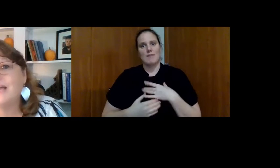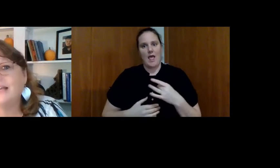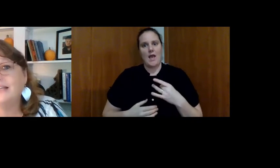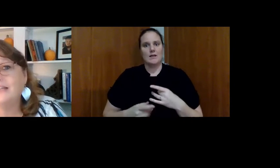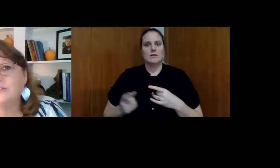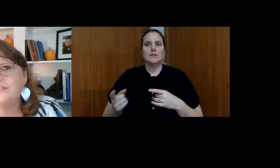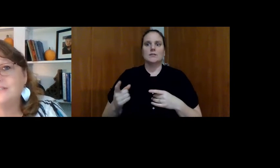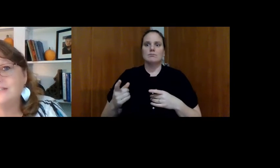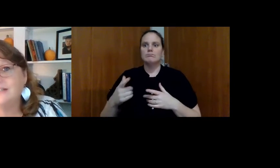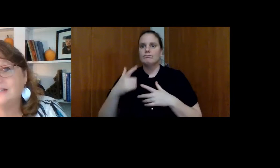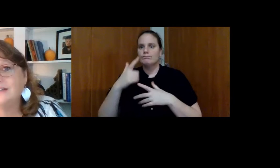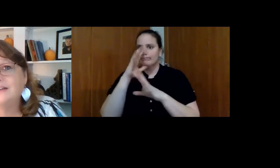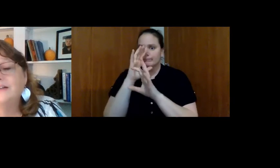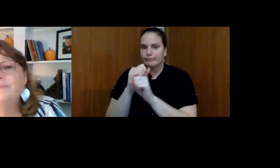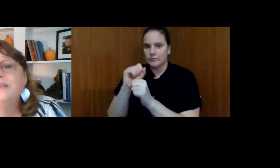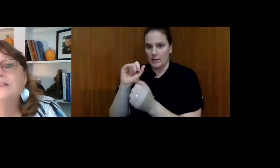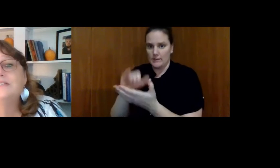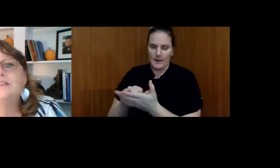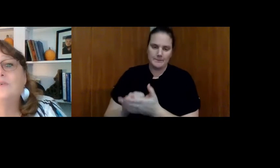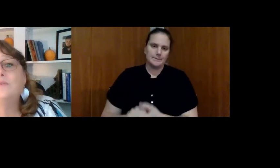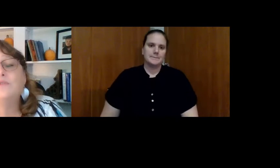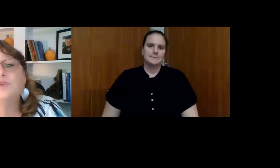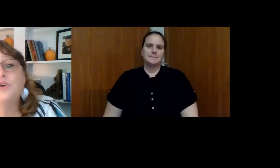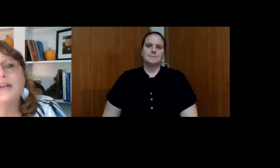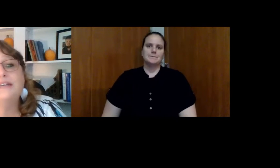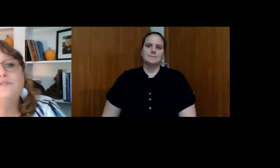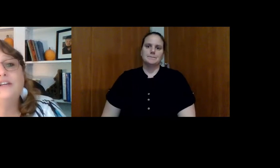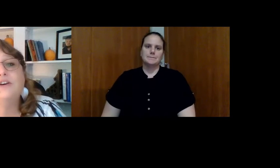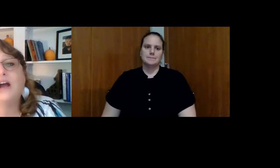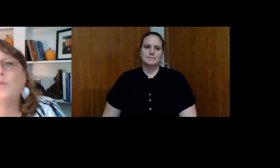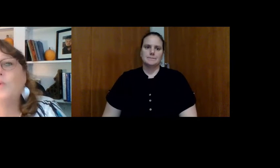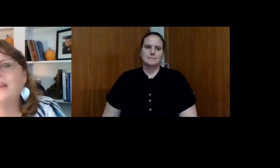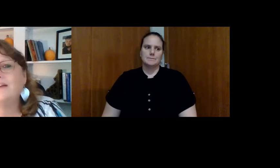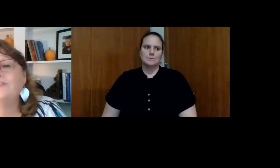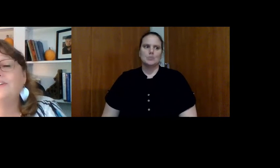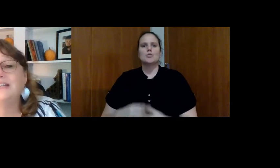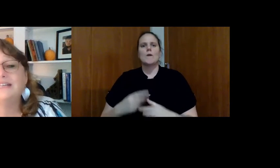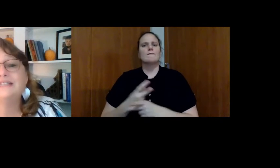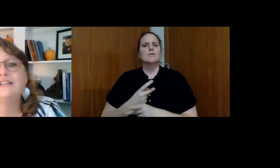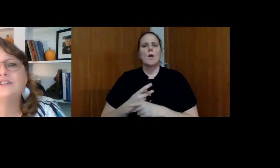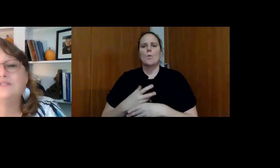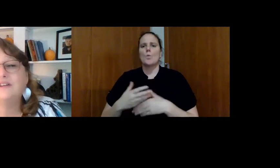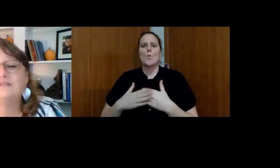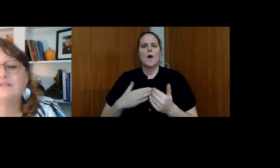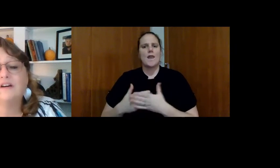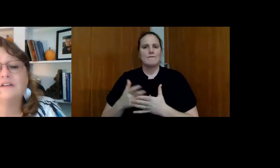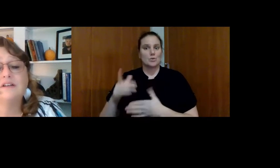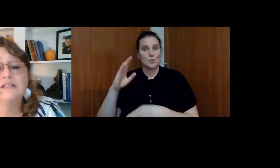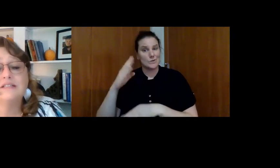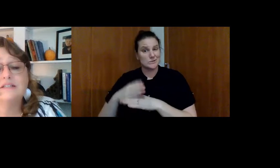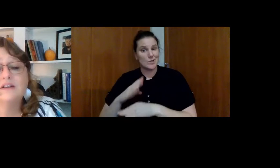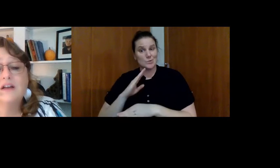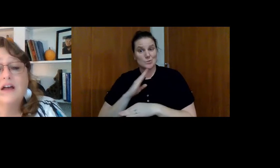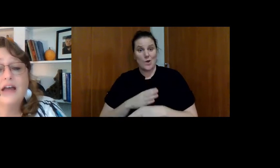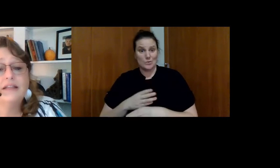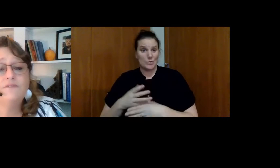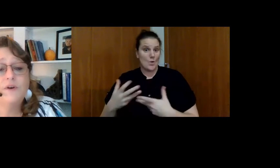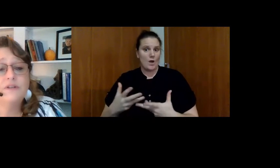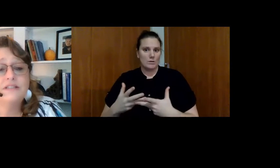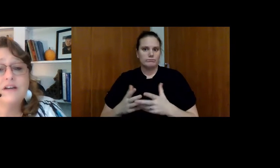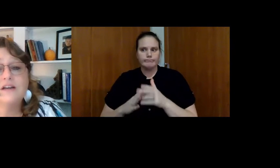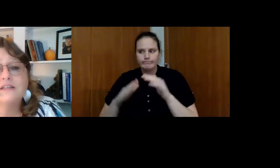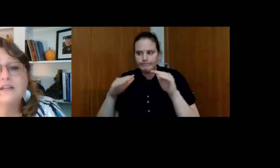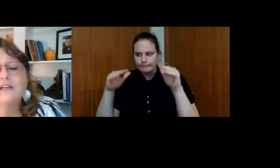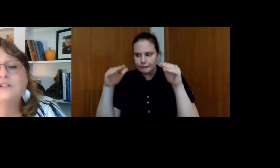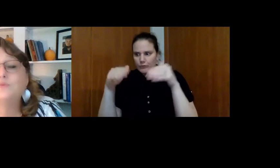that he was highly interested in. So trying to figure out whatever it is that your son or daughter is highly